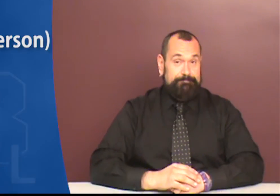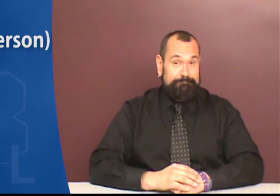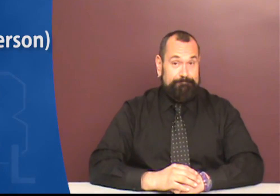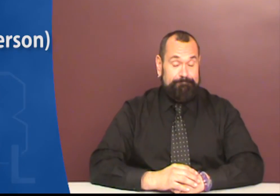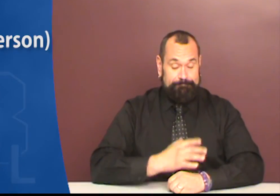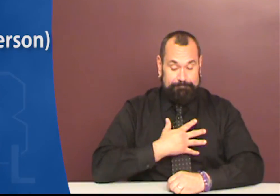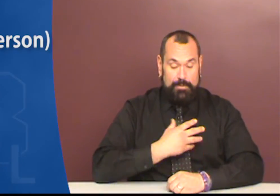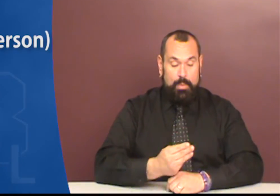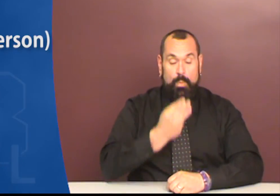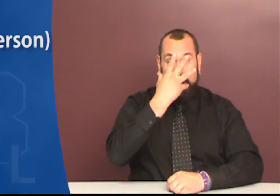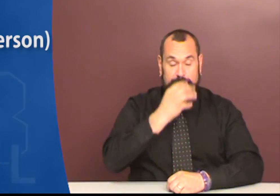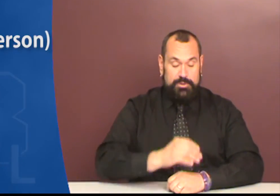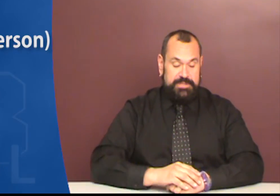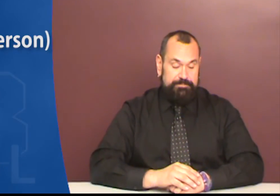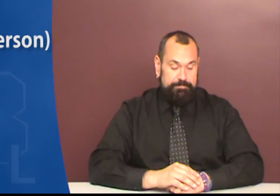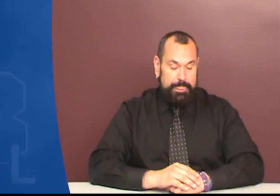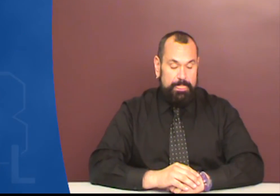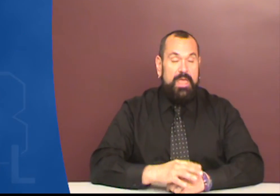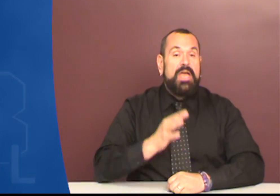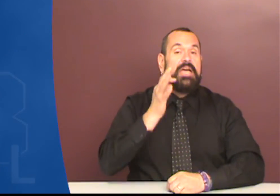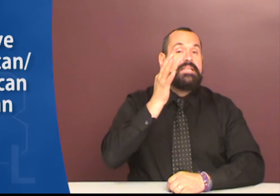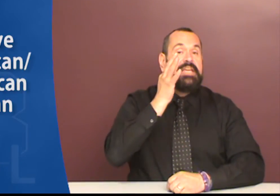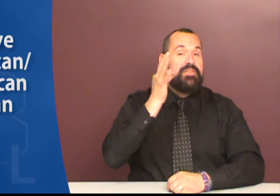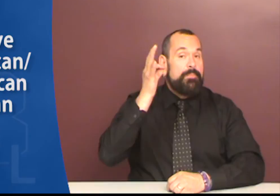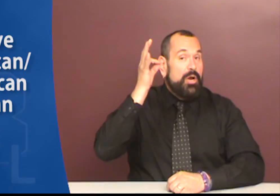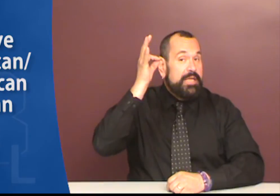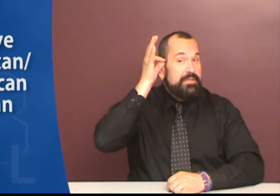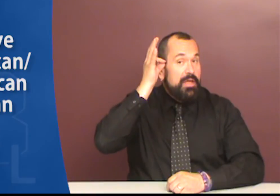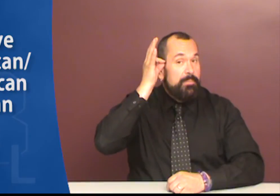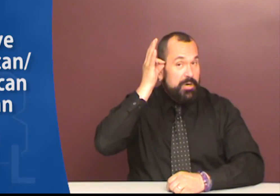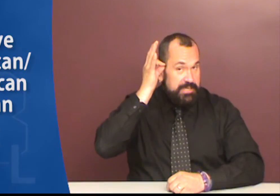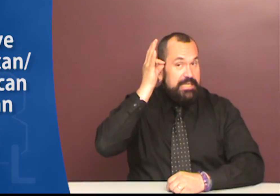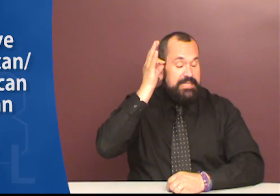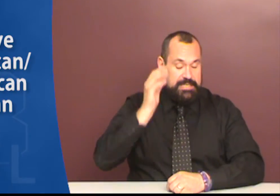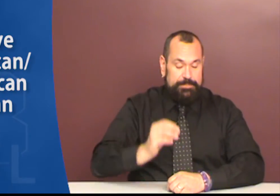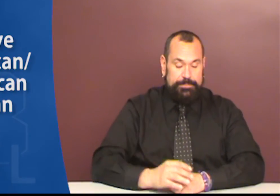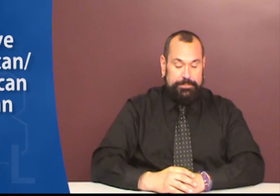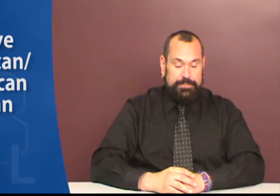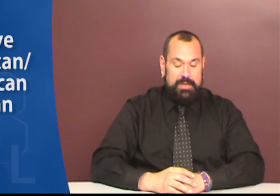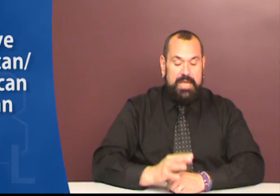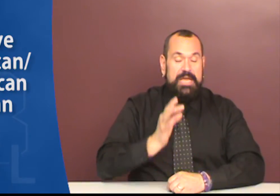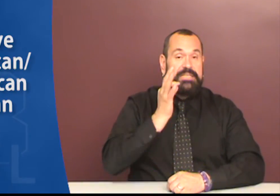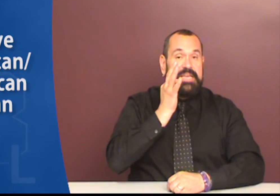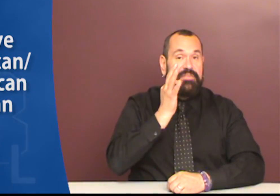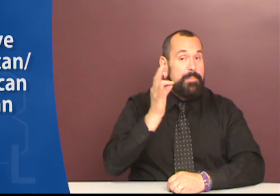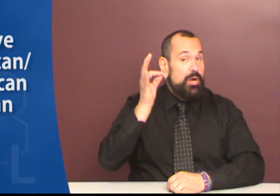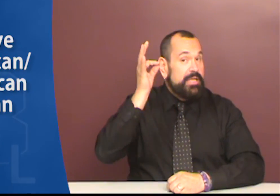white person Native American American Indian Native American